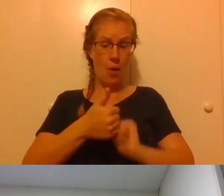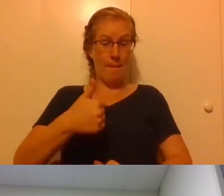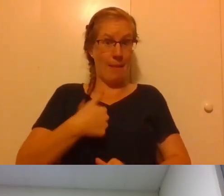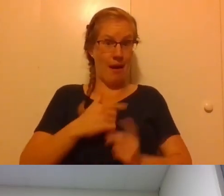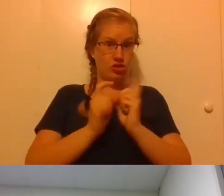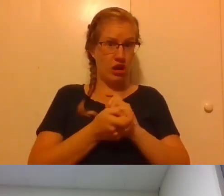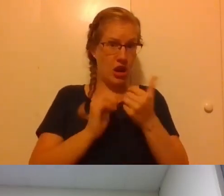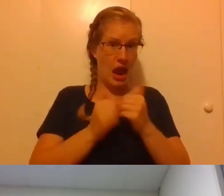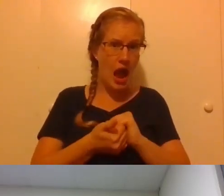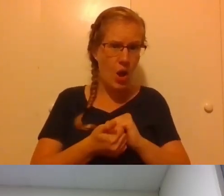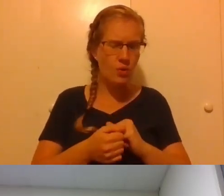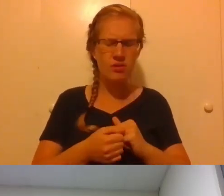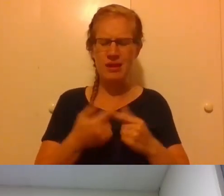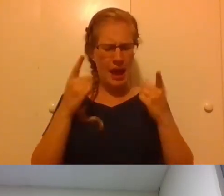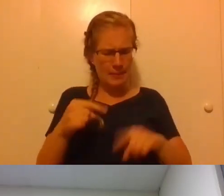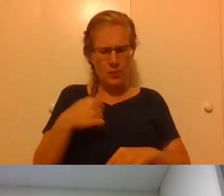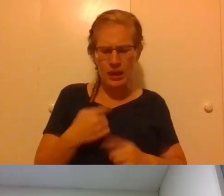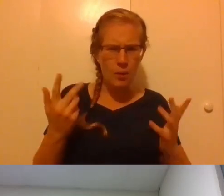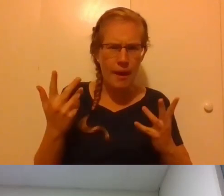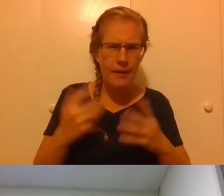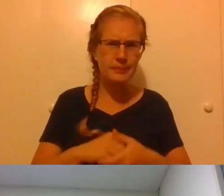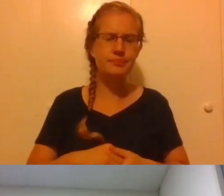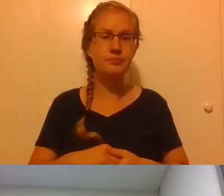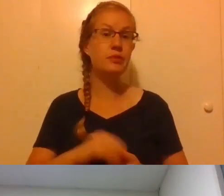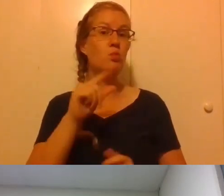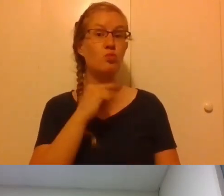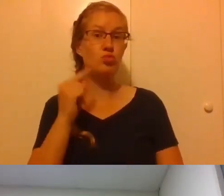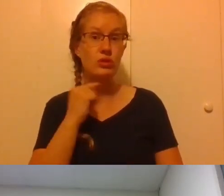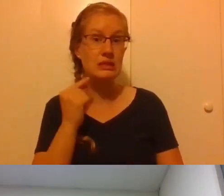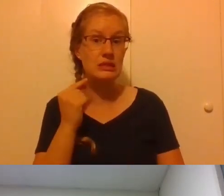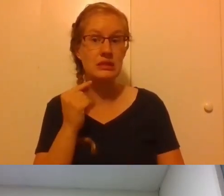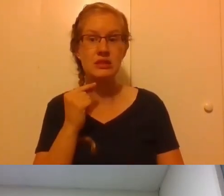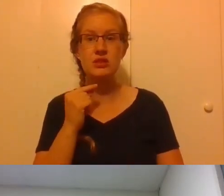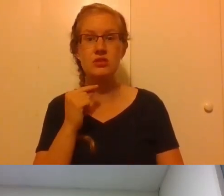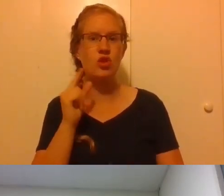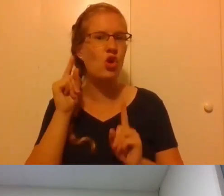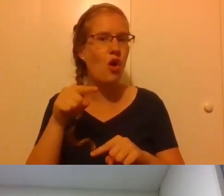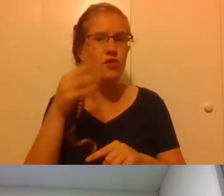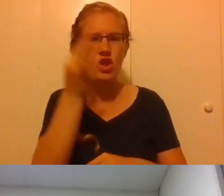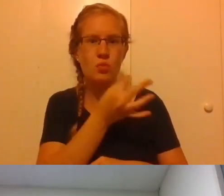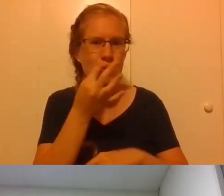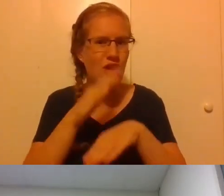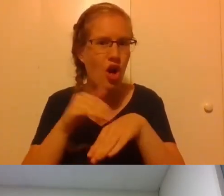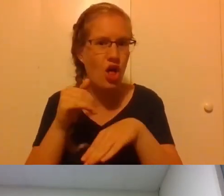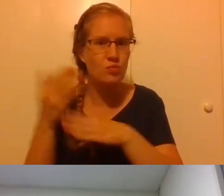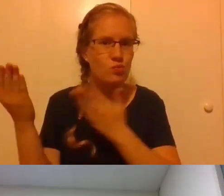Yeah. What's happening to me, people who are priests who who go on communion calls.